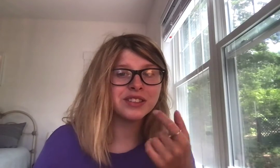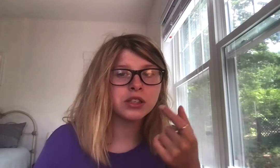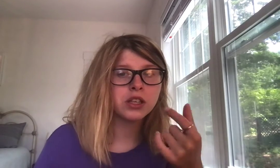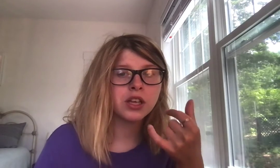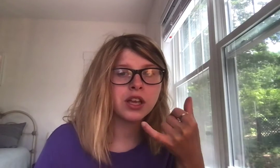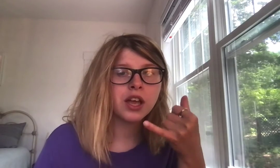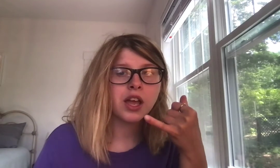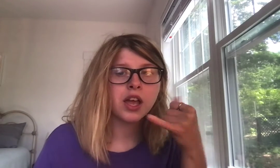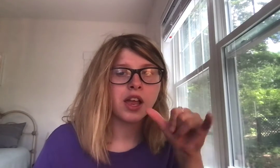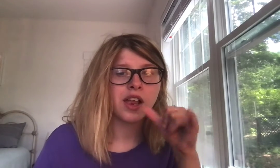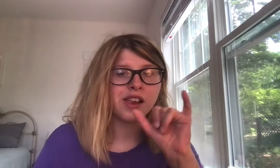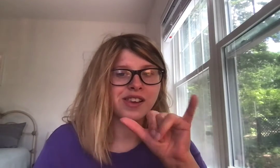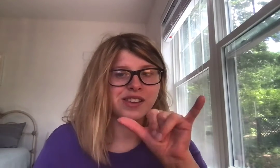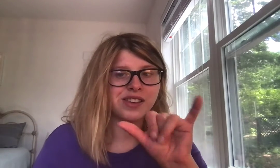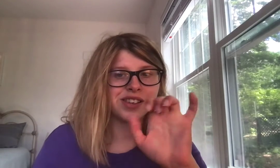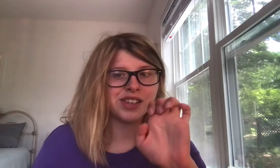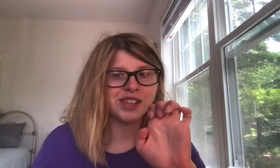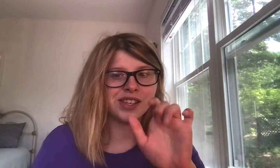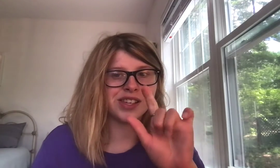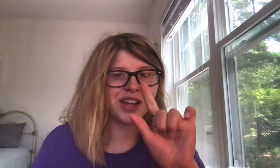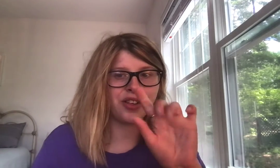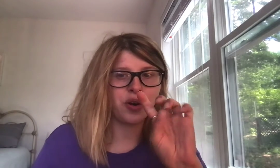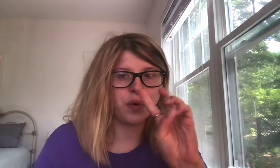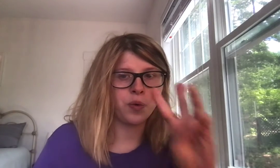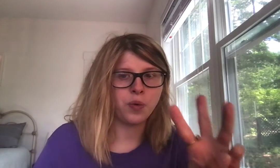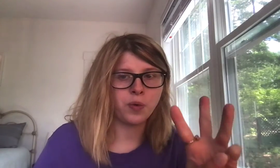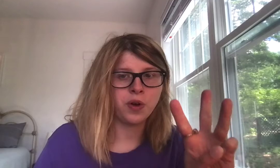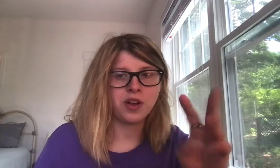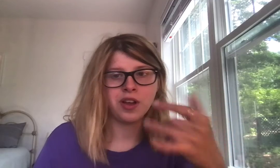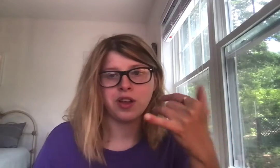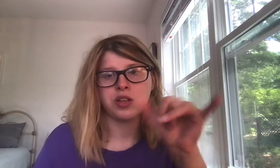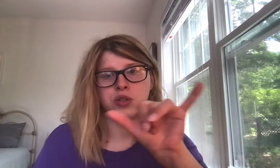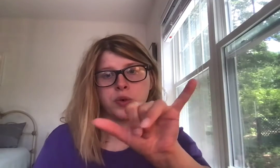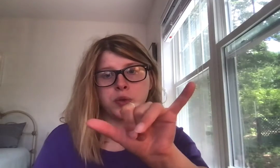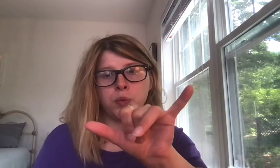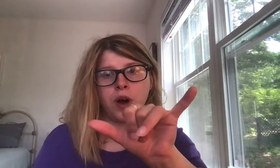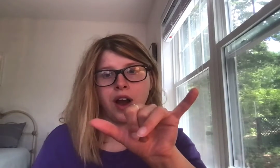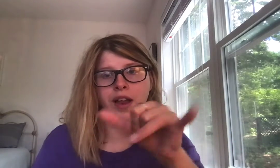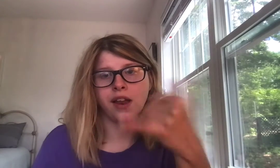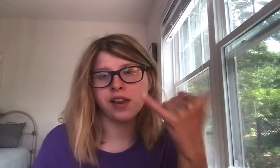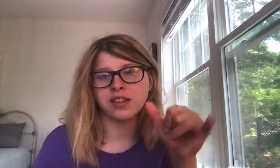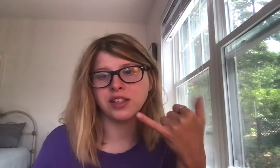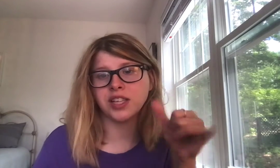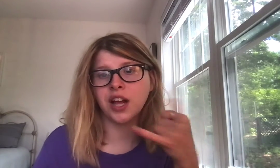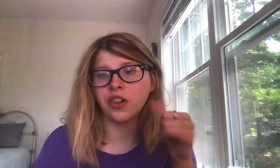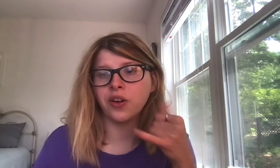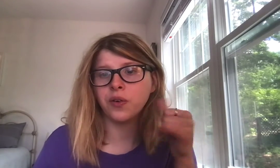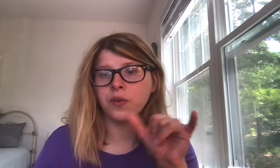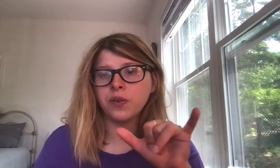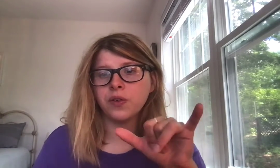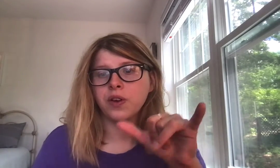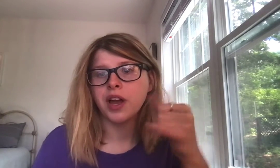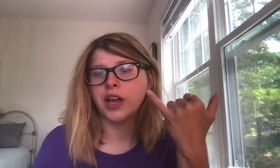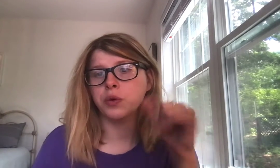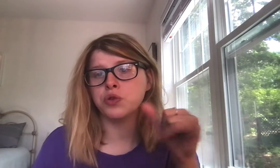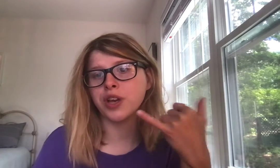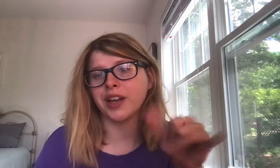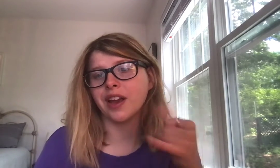yellow so it's Y yellow and you shake it